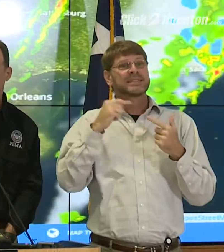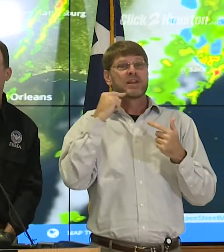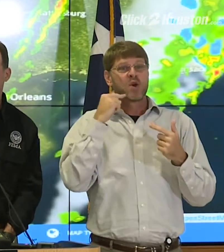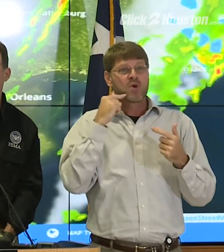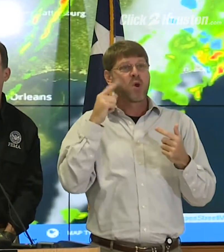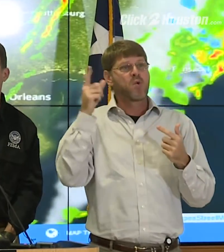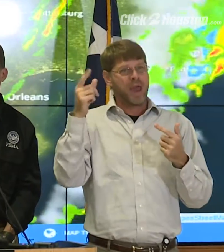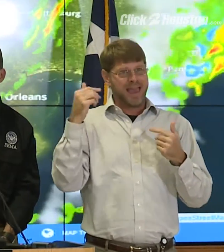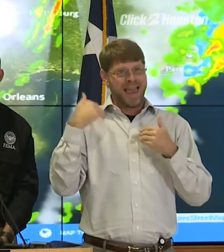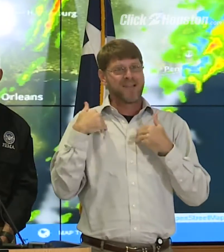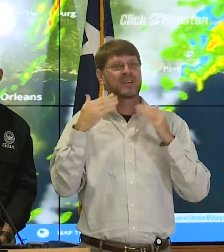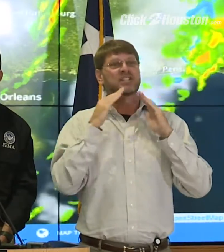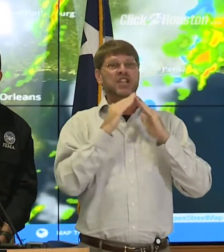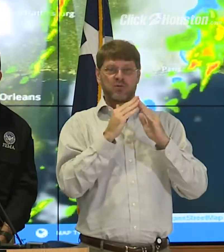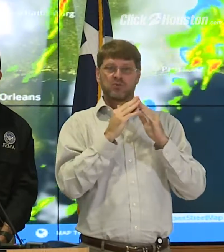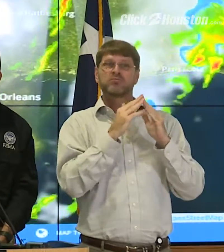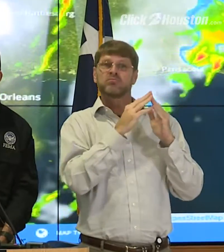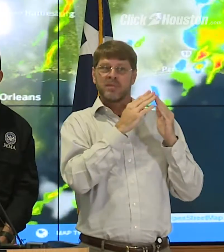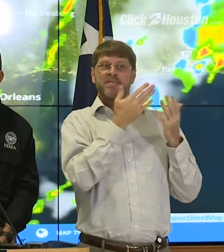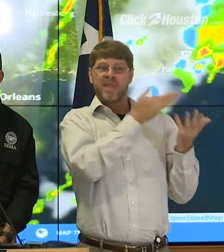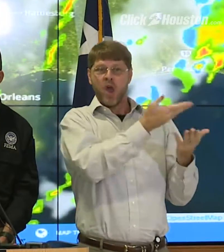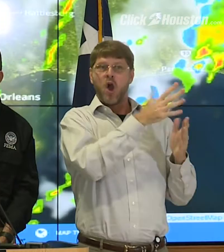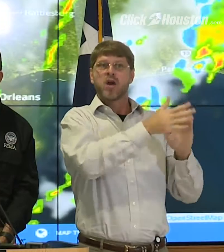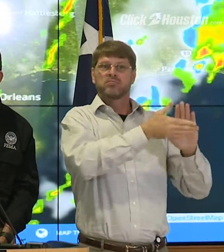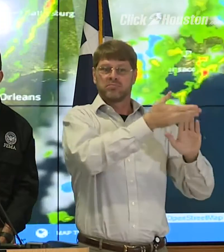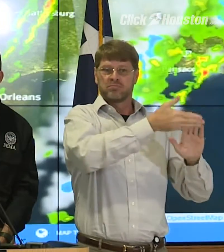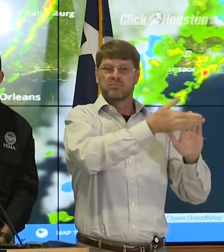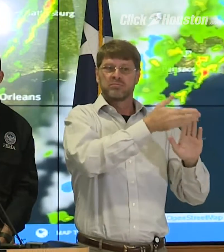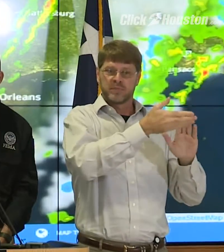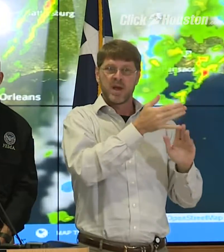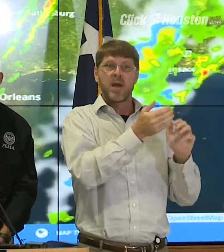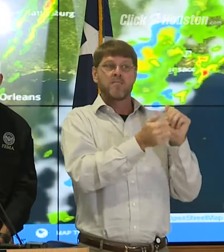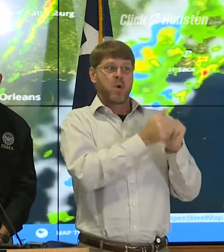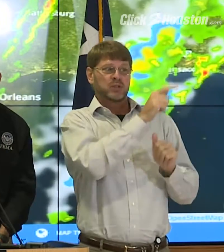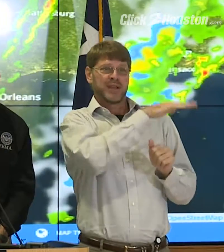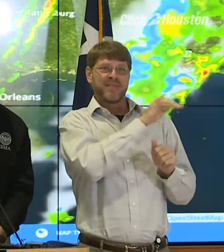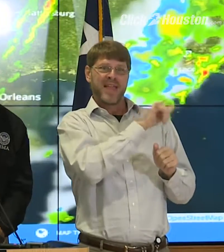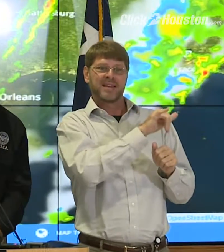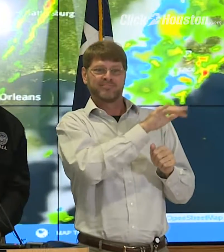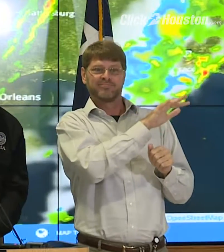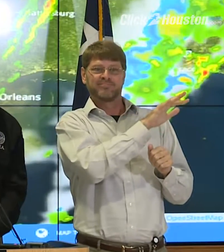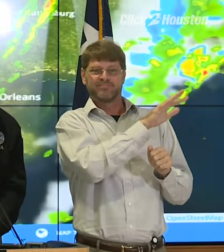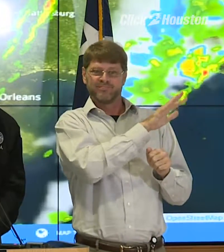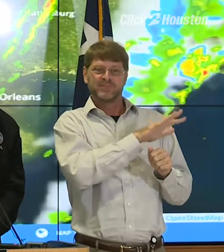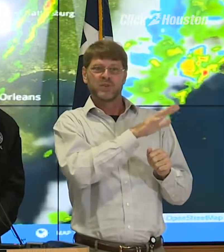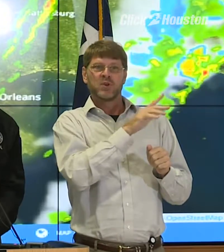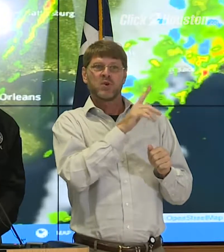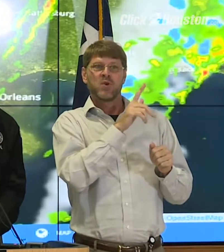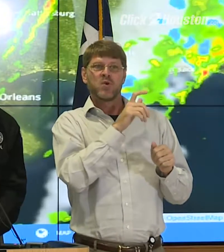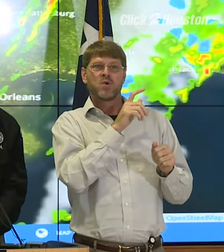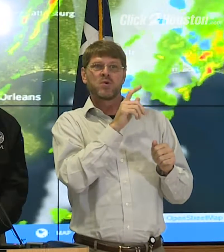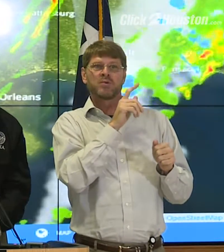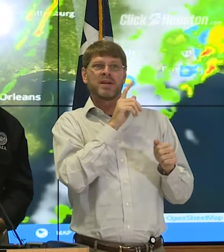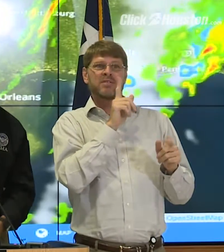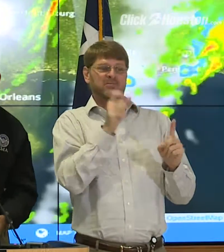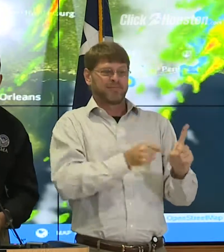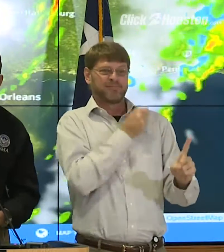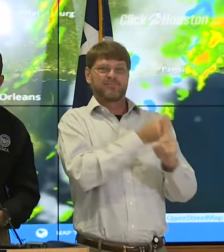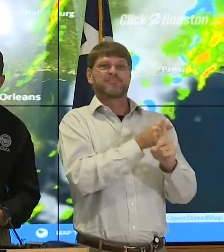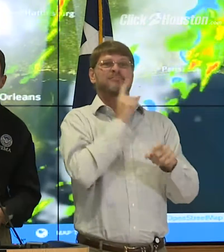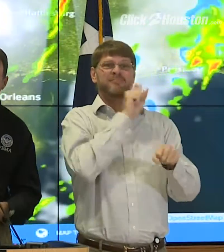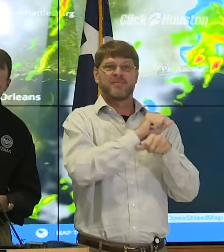have shelter operations going on. A lot of that's from people who got the direct hit of the hurricane